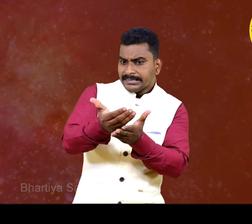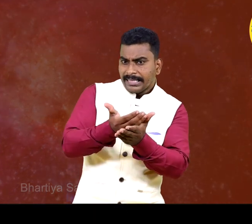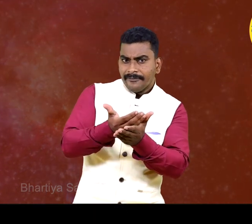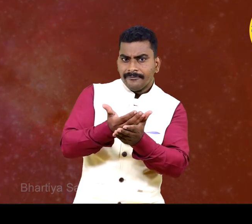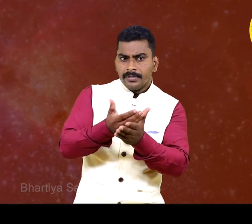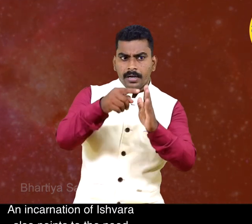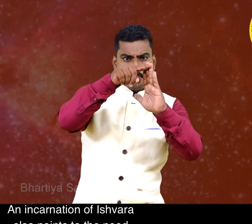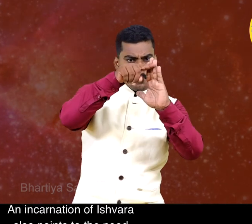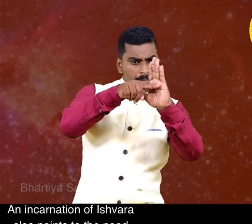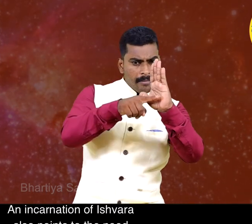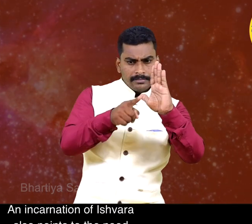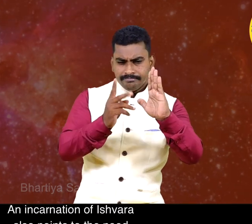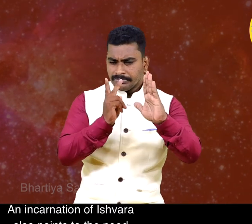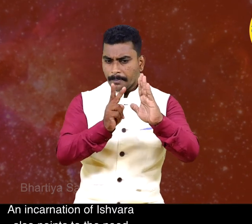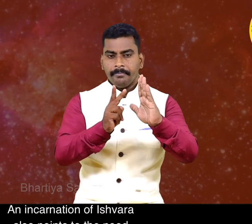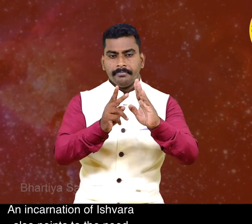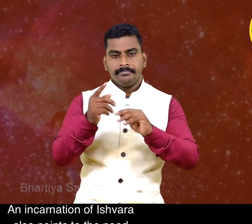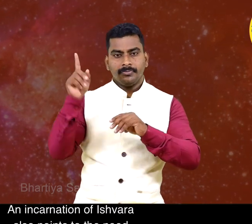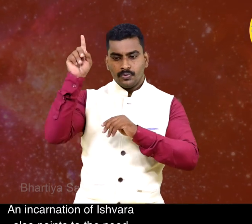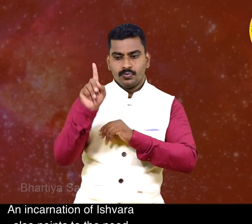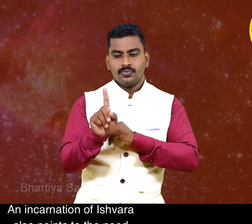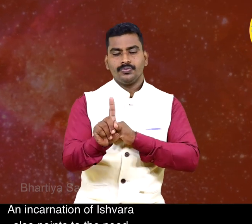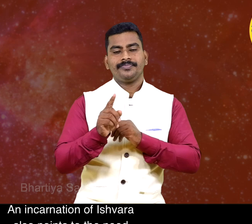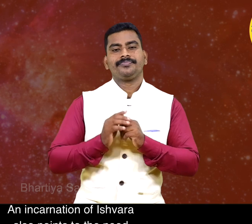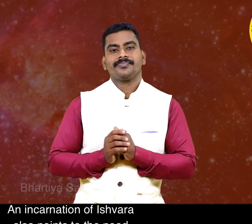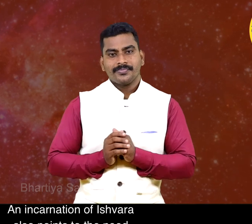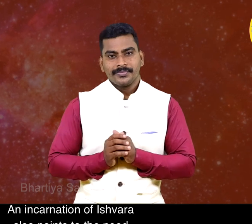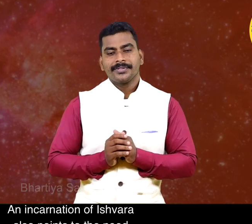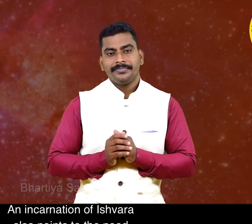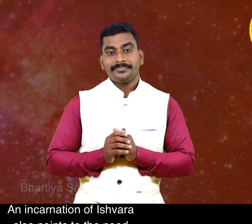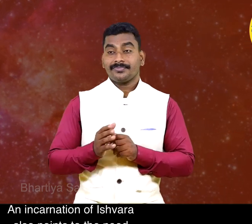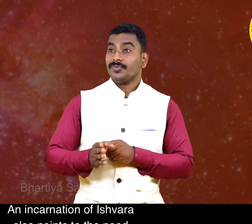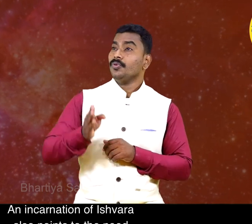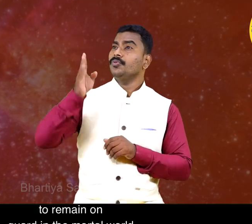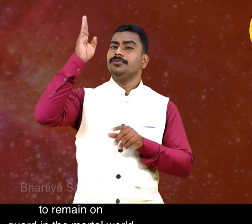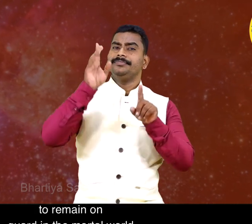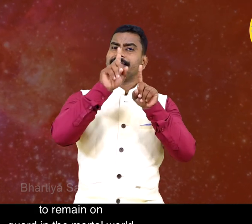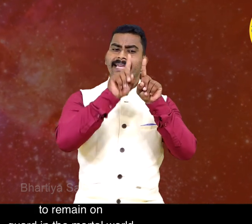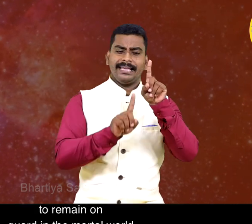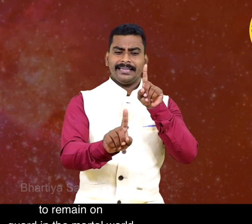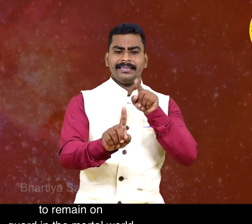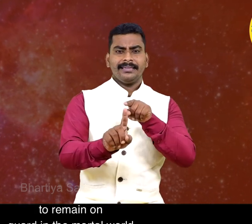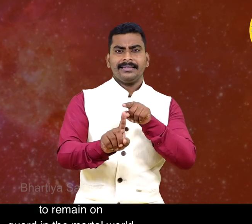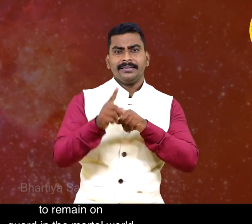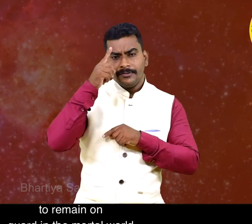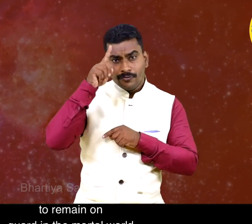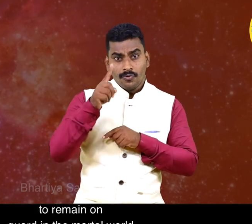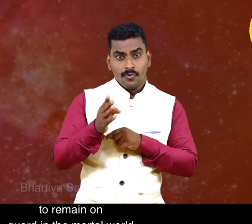An incarnation of Ishwara also points to the need to remain on guard